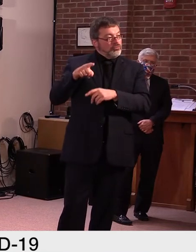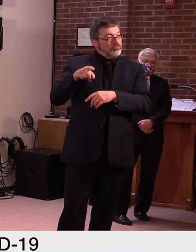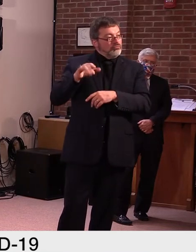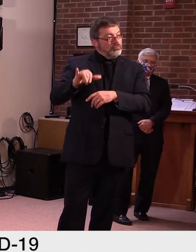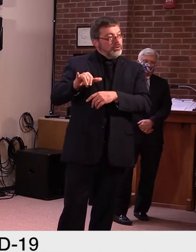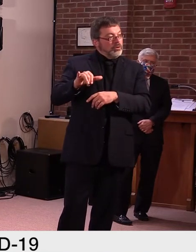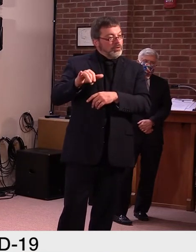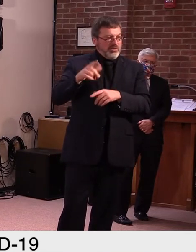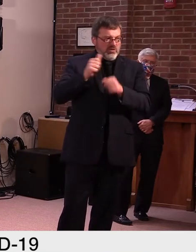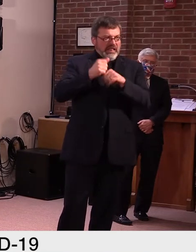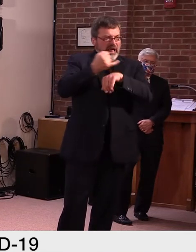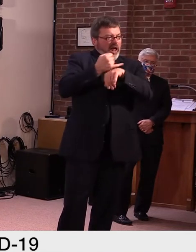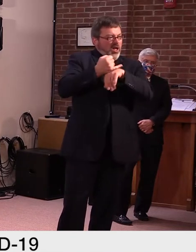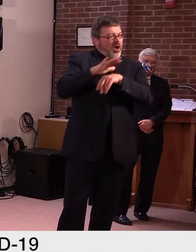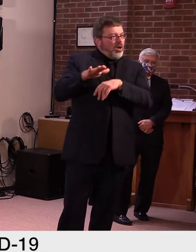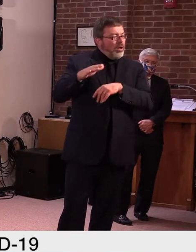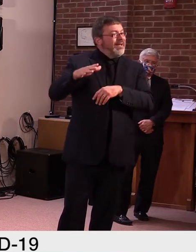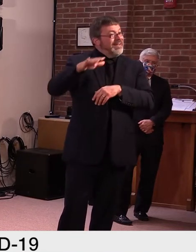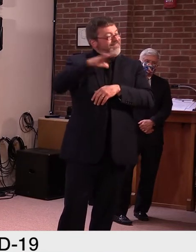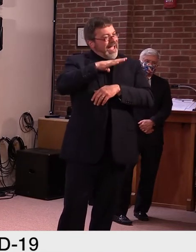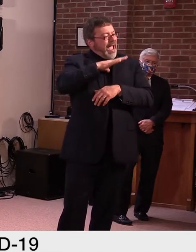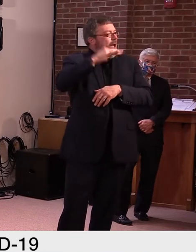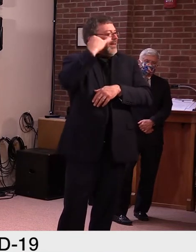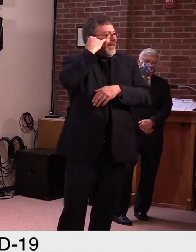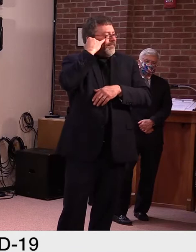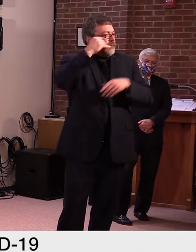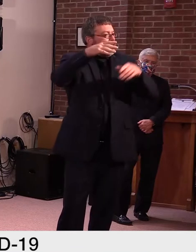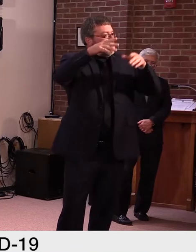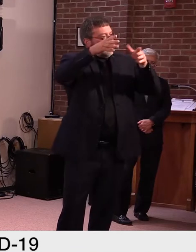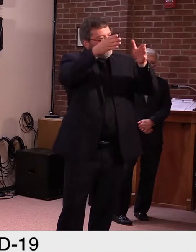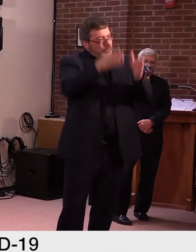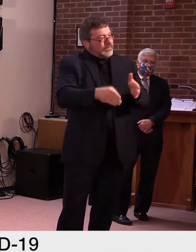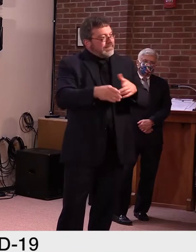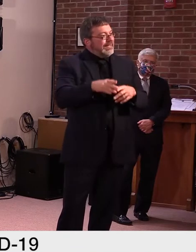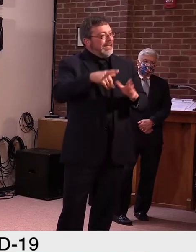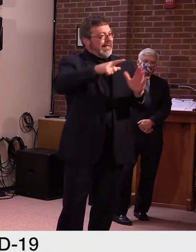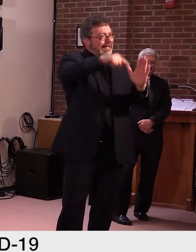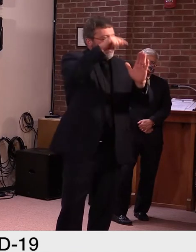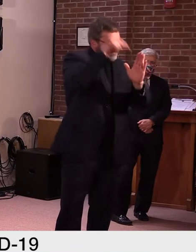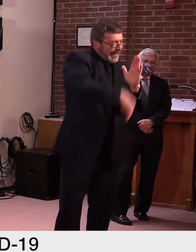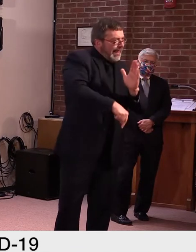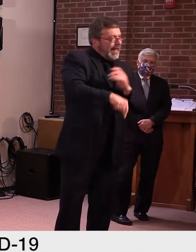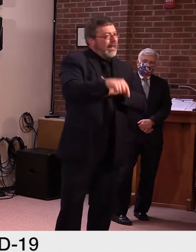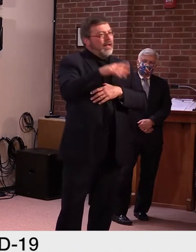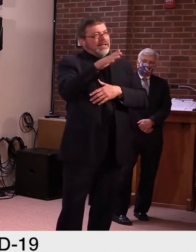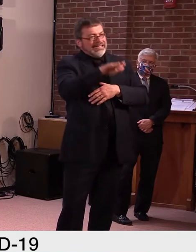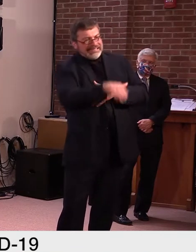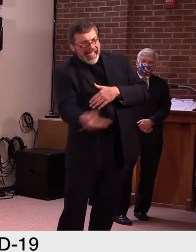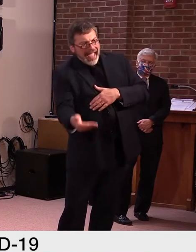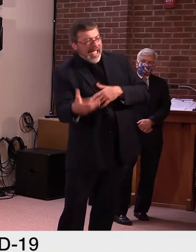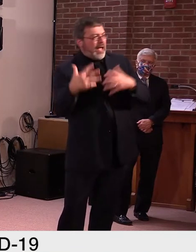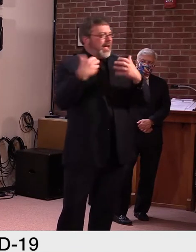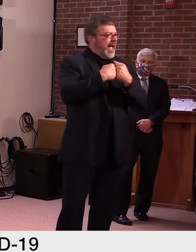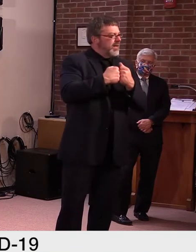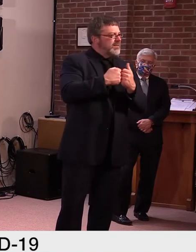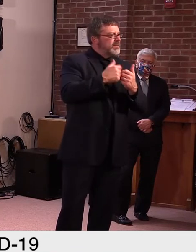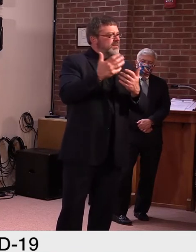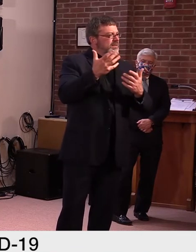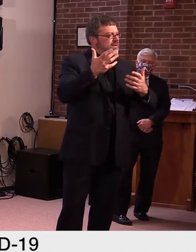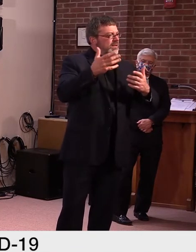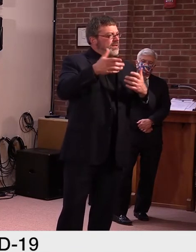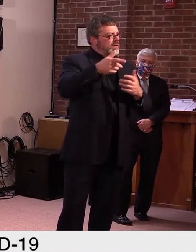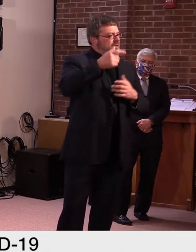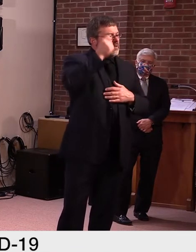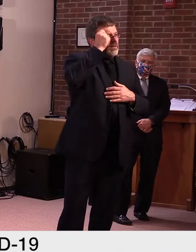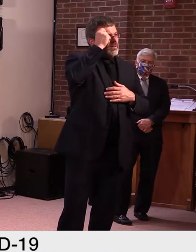policy or the directive now says their name won't be released, even though their name will be on the obituary the next day in the paper. I mean, it seems a